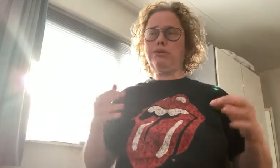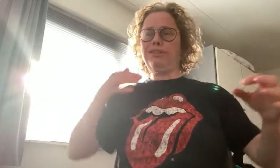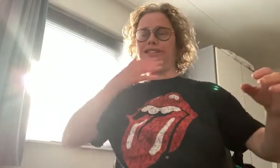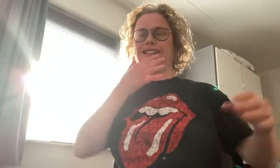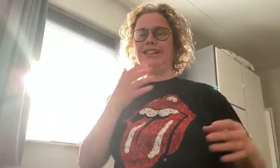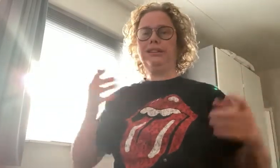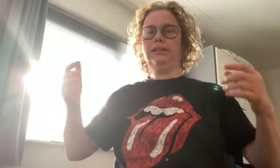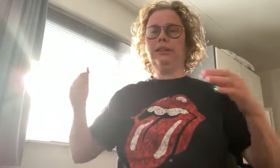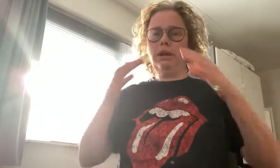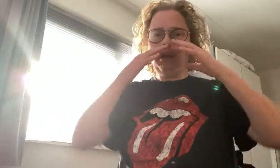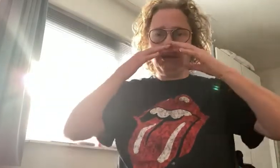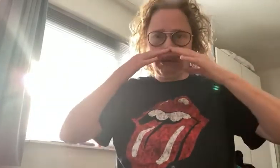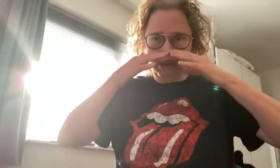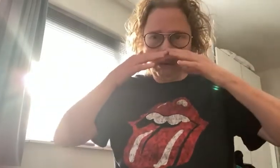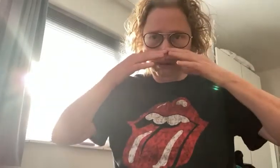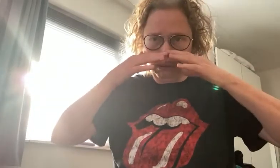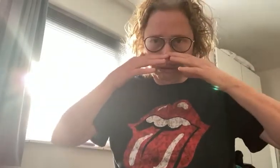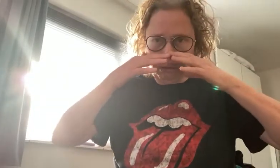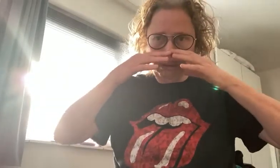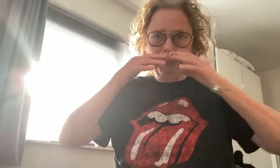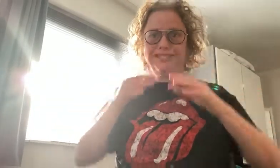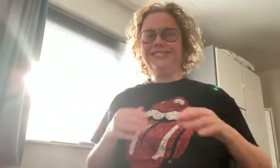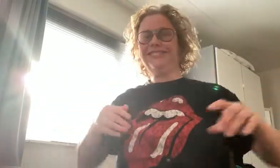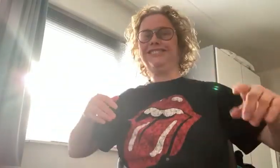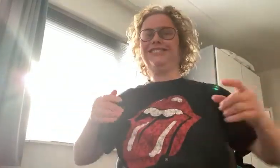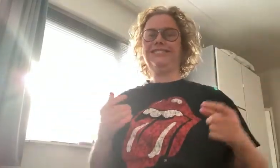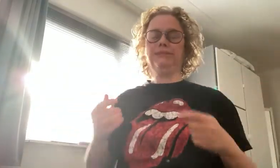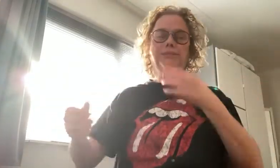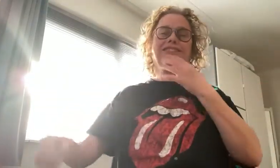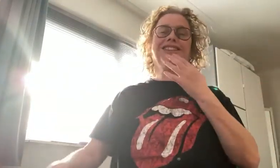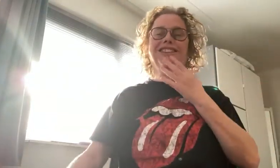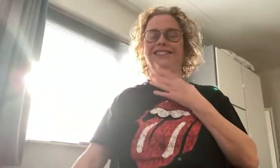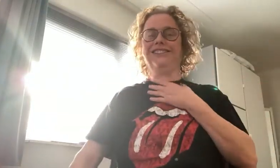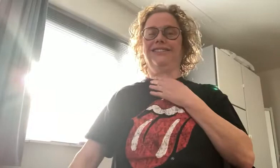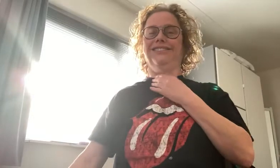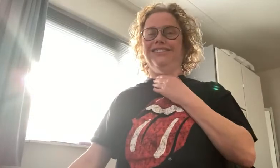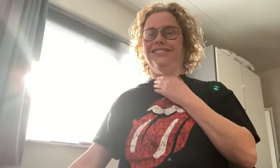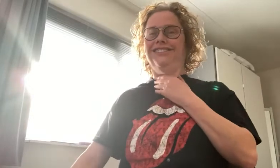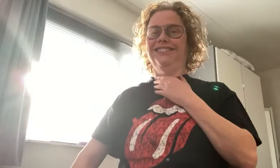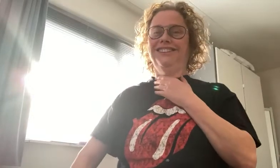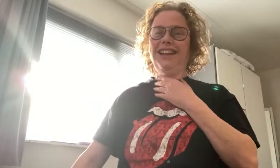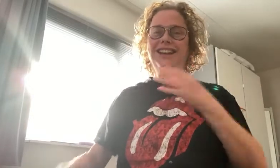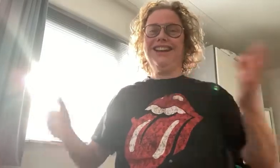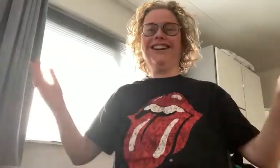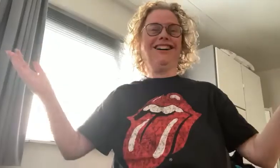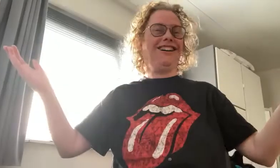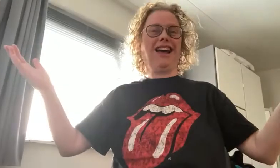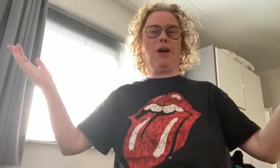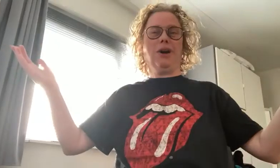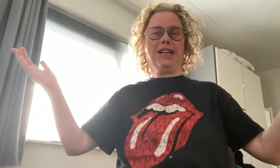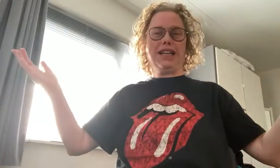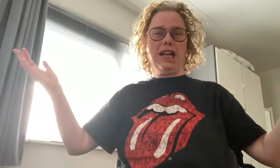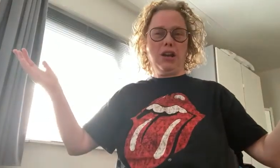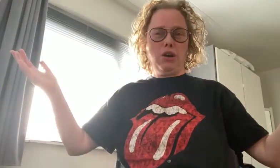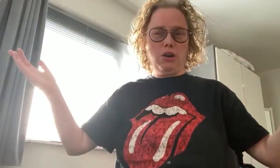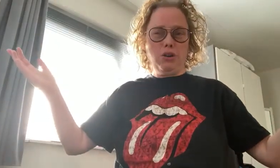I want to get loaded.